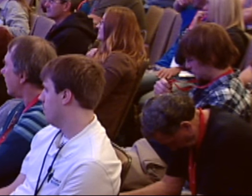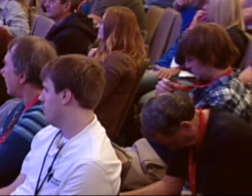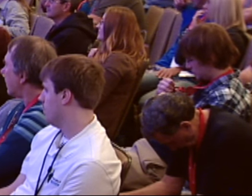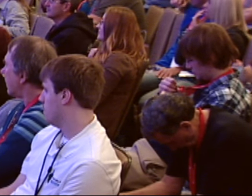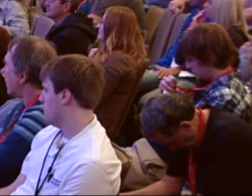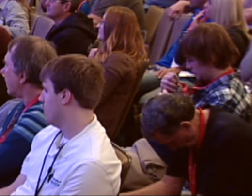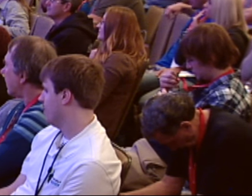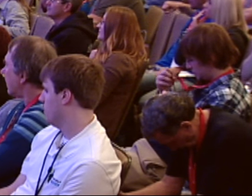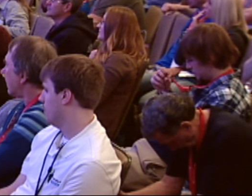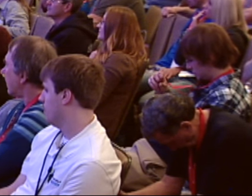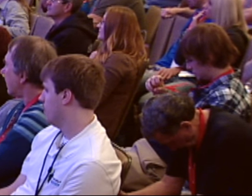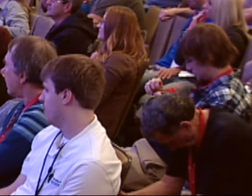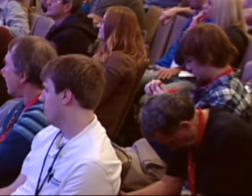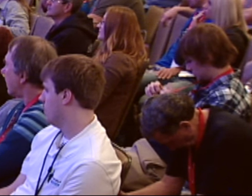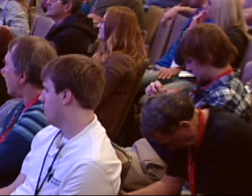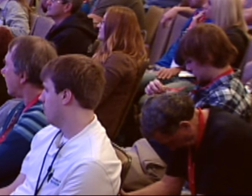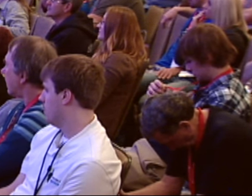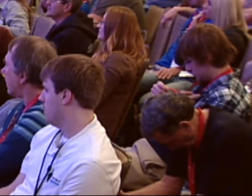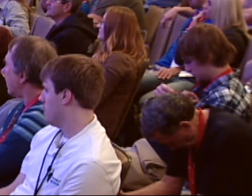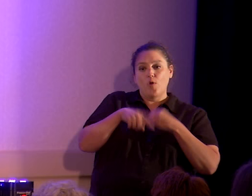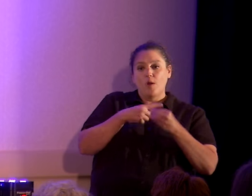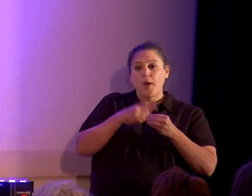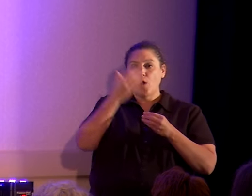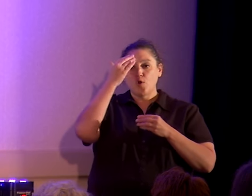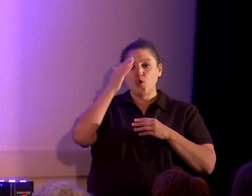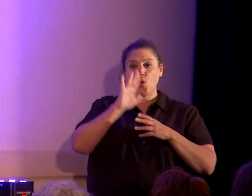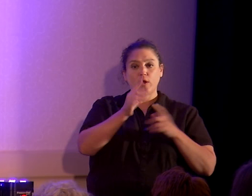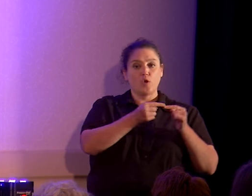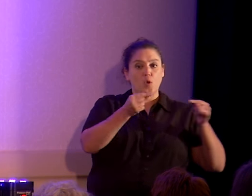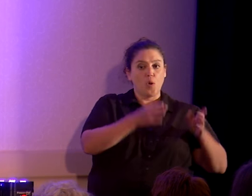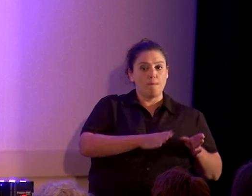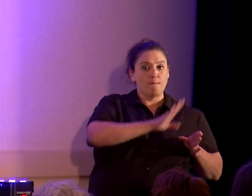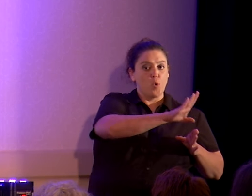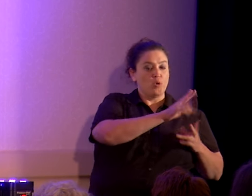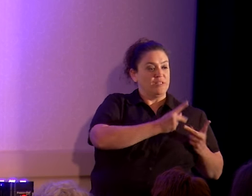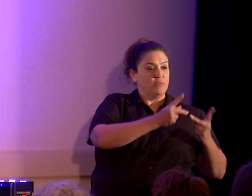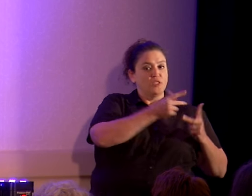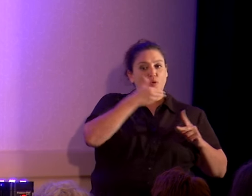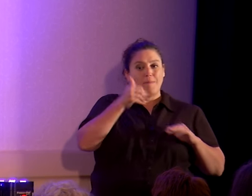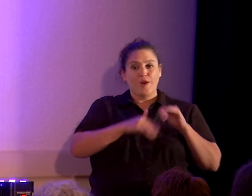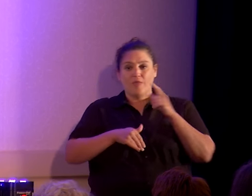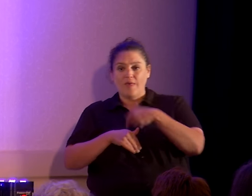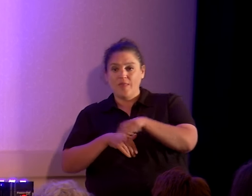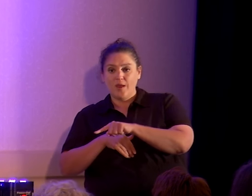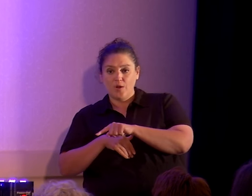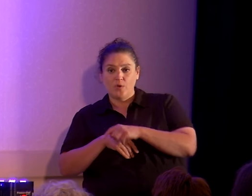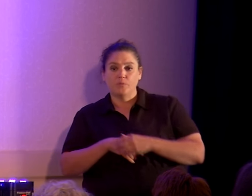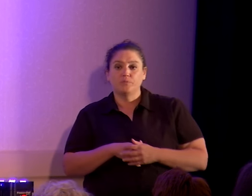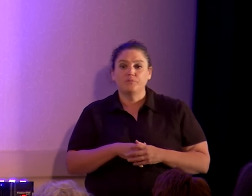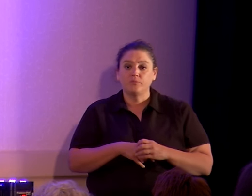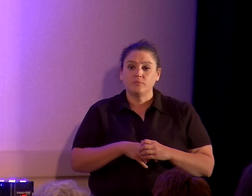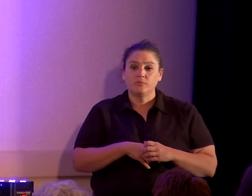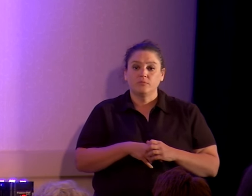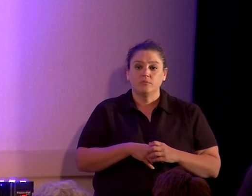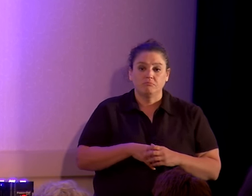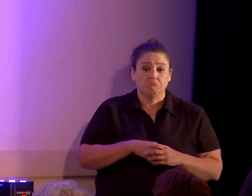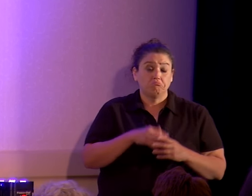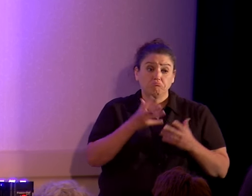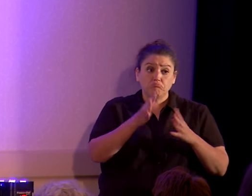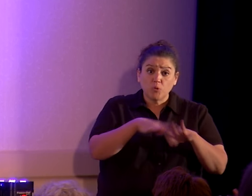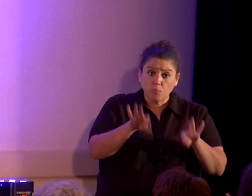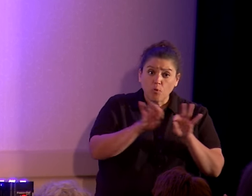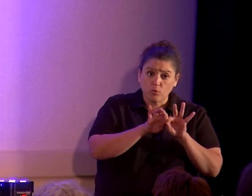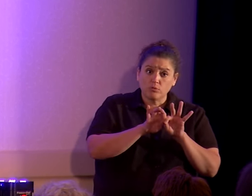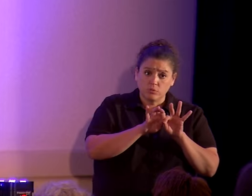I talked a little bit earlier about knowing your opponent's positions even better than they do. That's important.